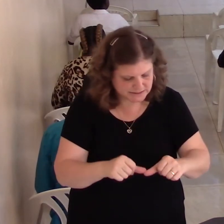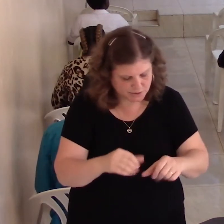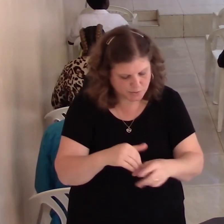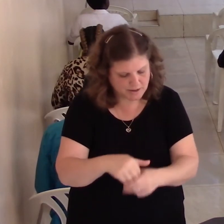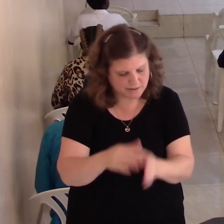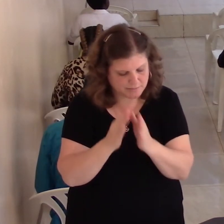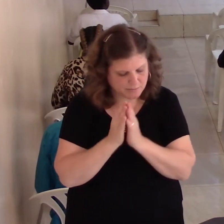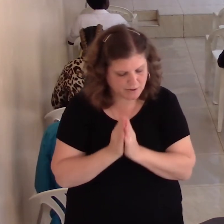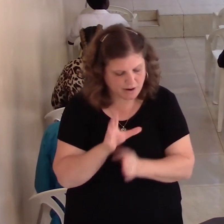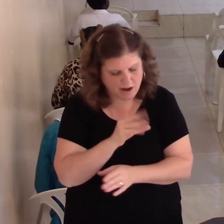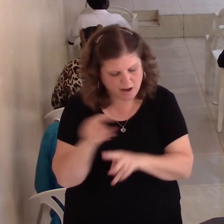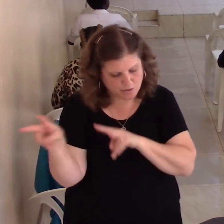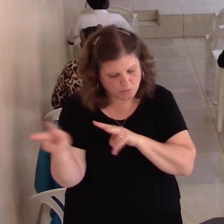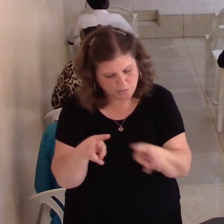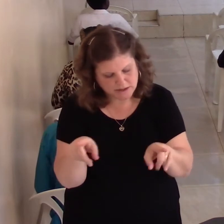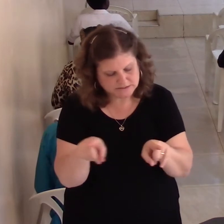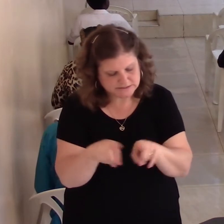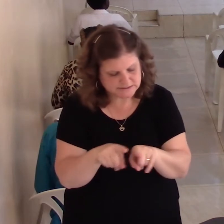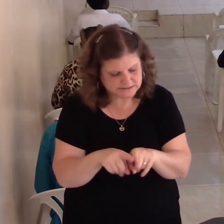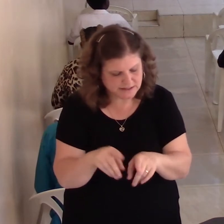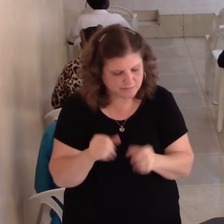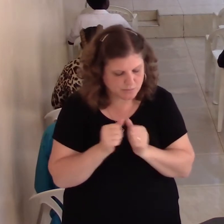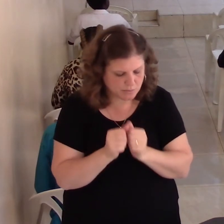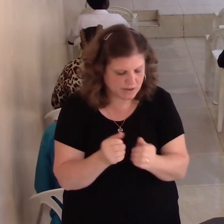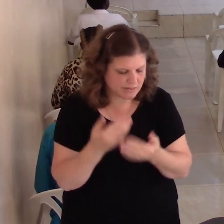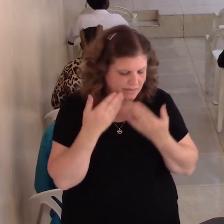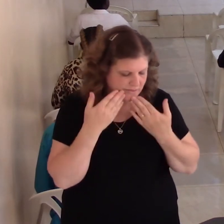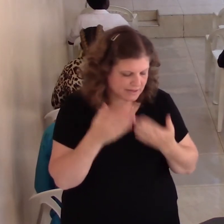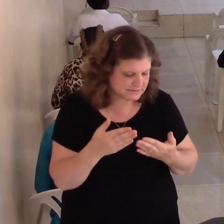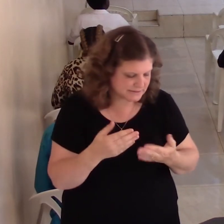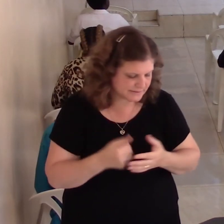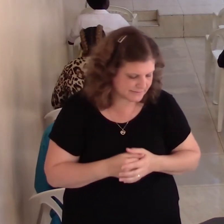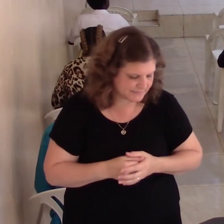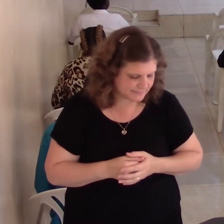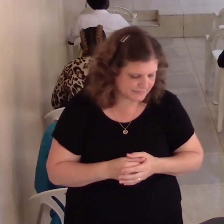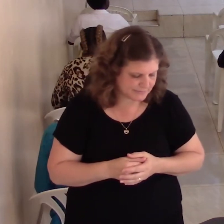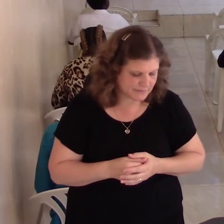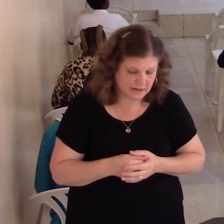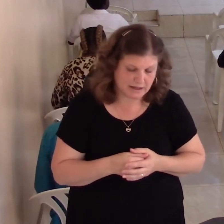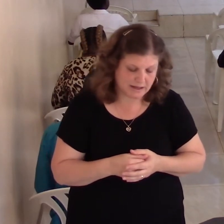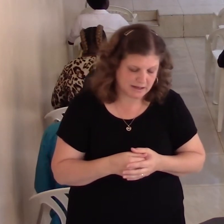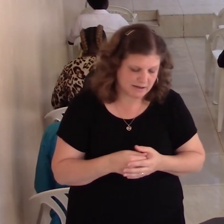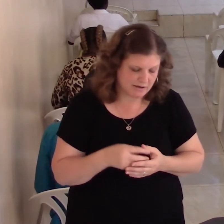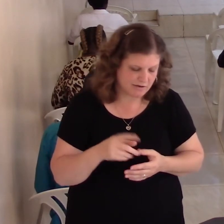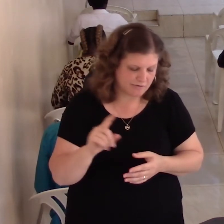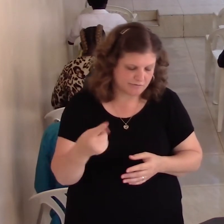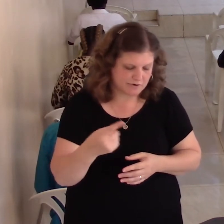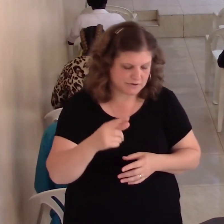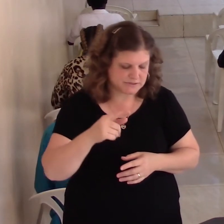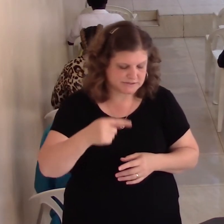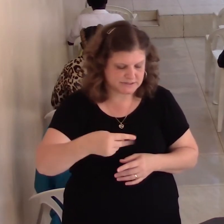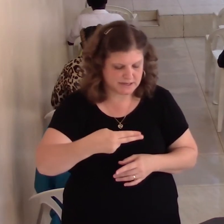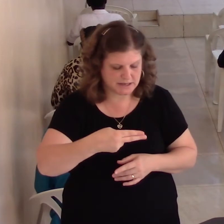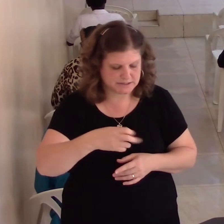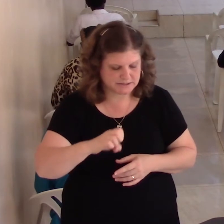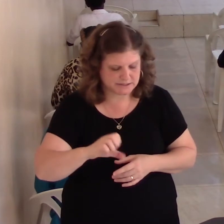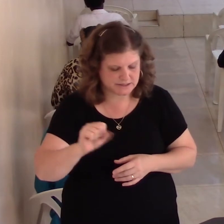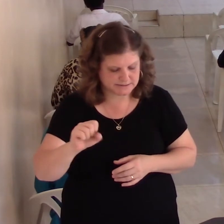And watch the same with thanksgiving. Look at 1st Thessalonians chapter 4. 1st Thessalonians chapter